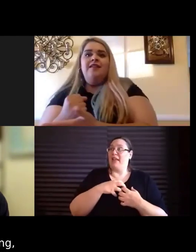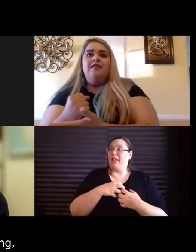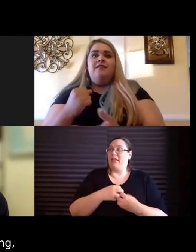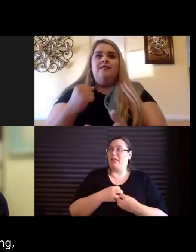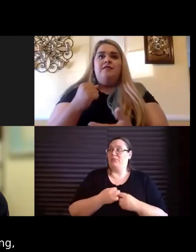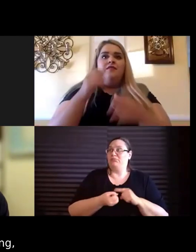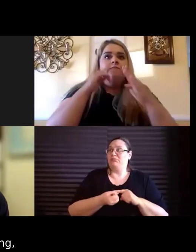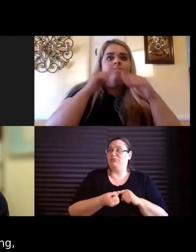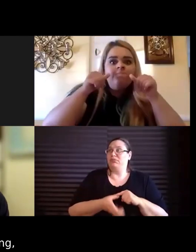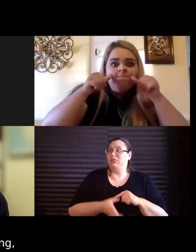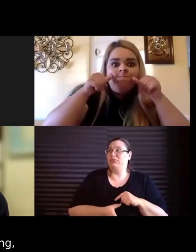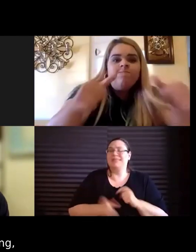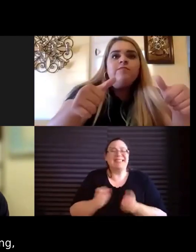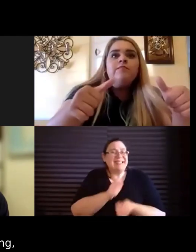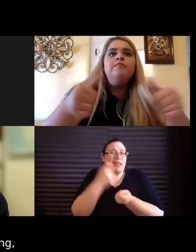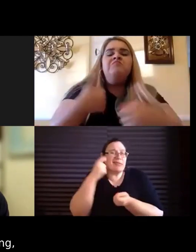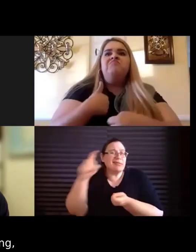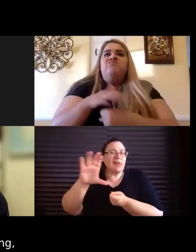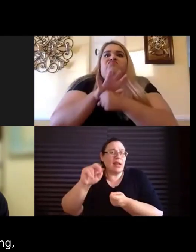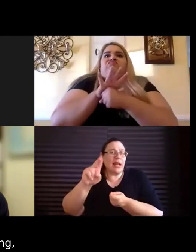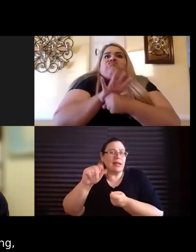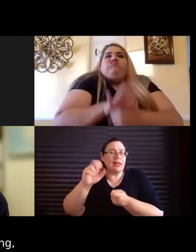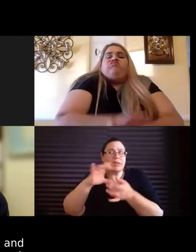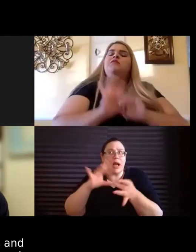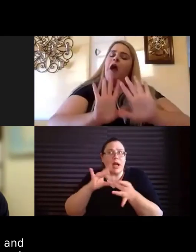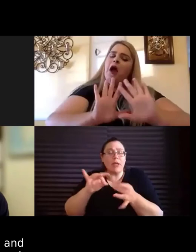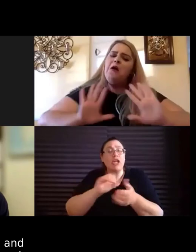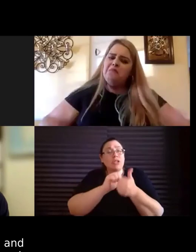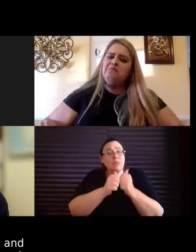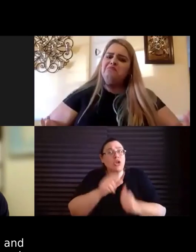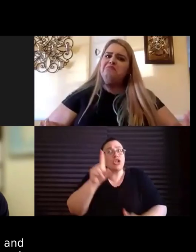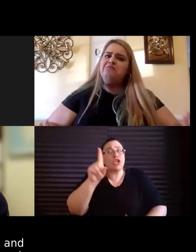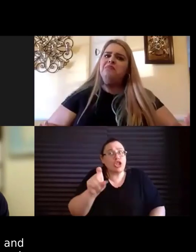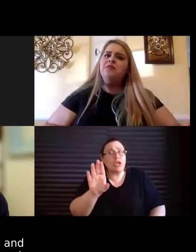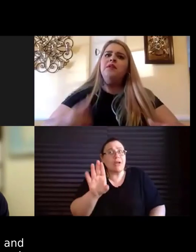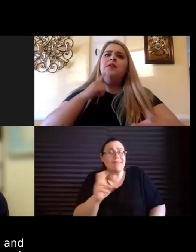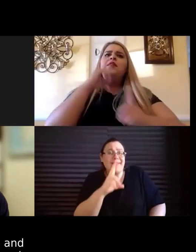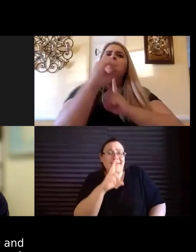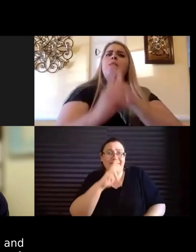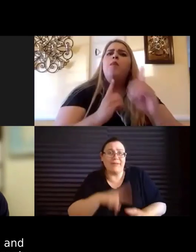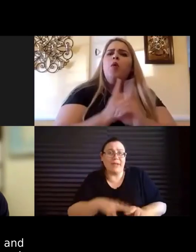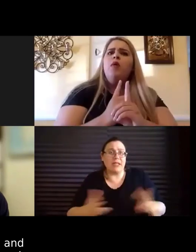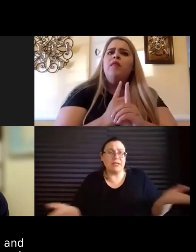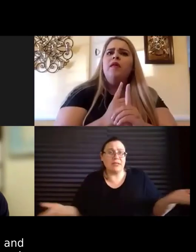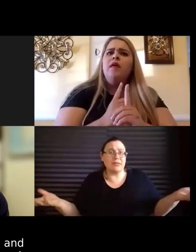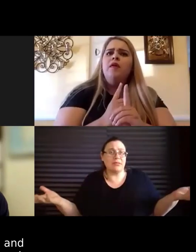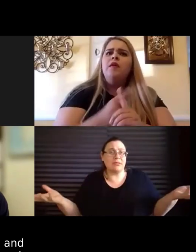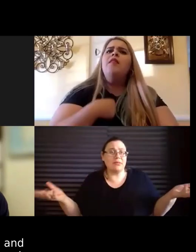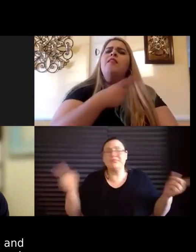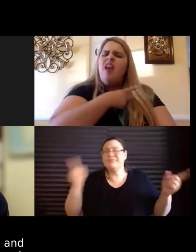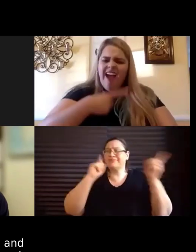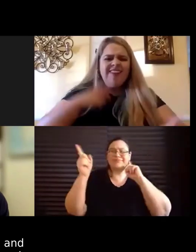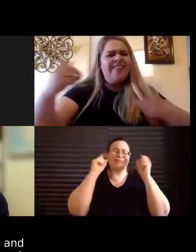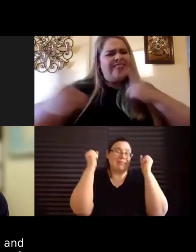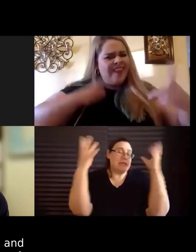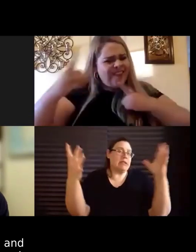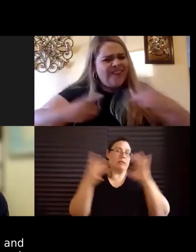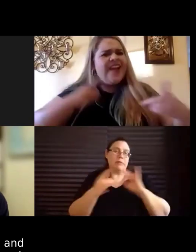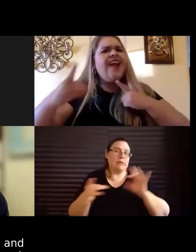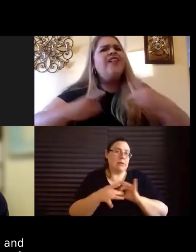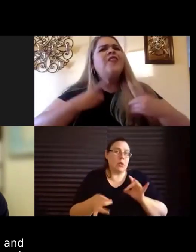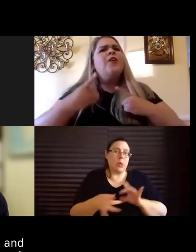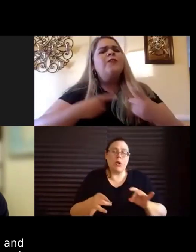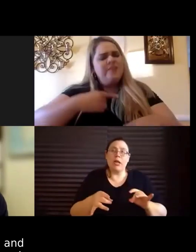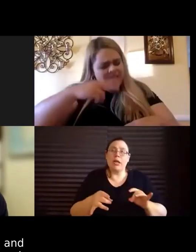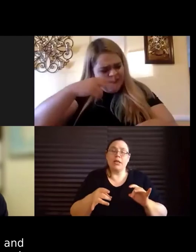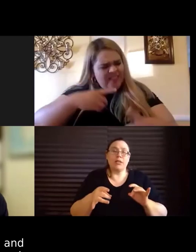is saying, sports should be fun. And you hear the stories, and if you, you know, you hear the, you read